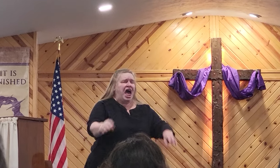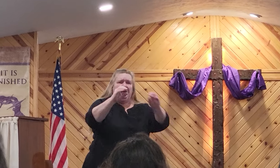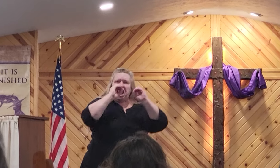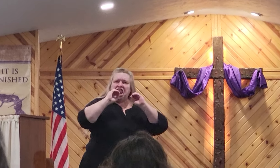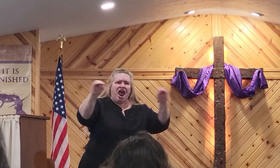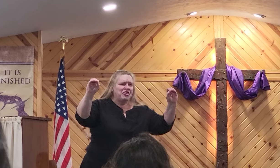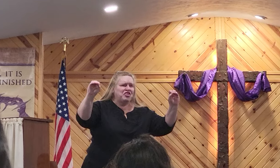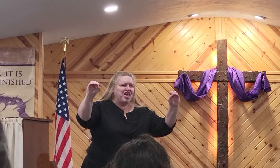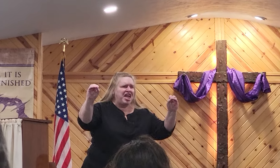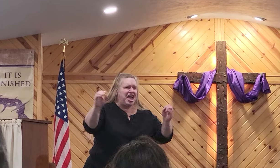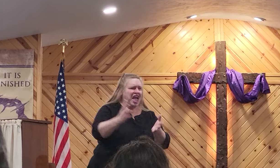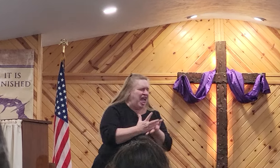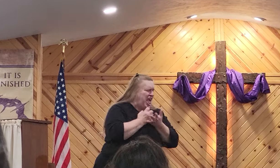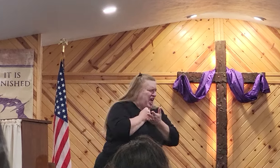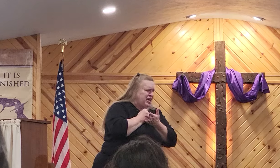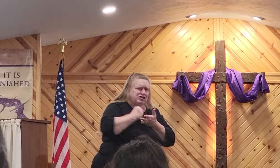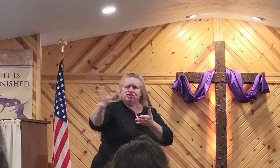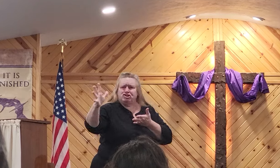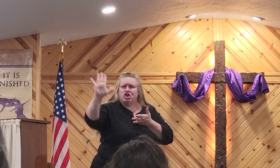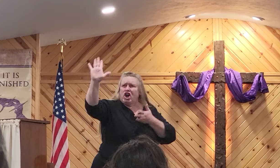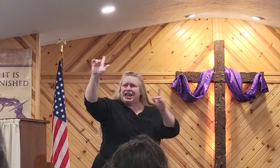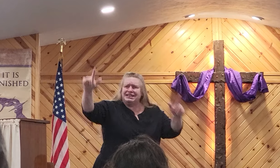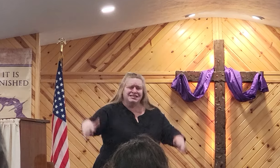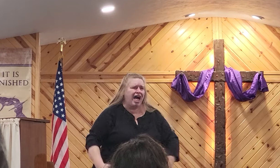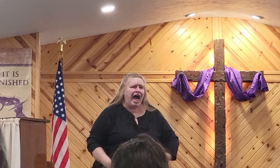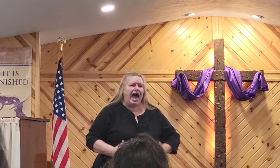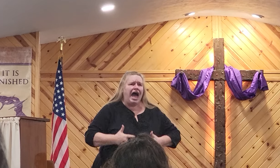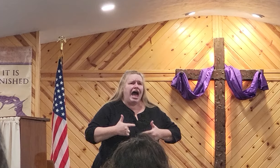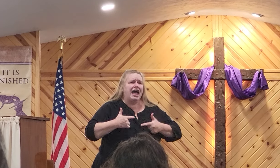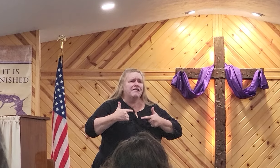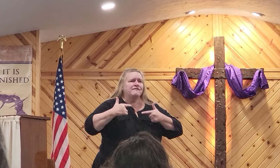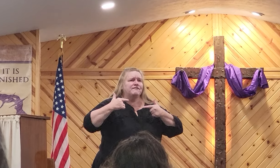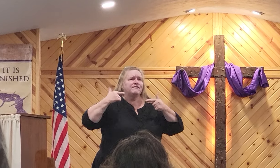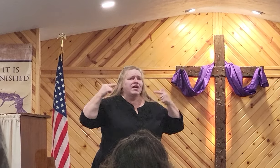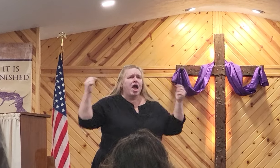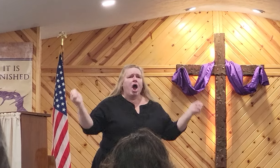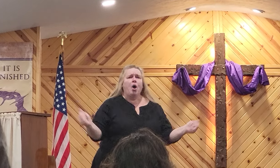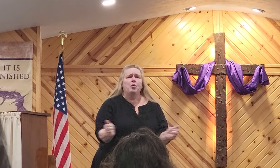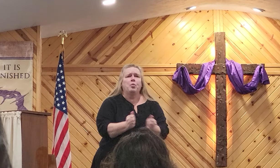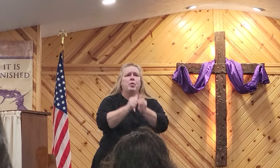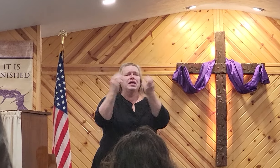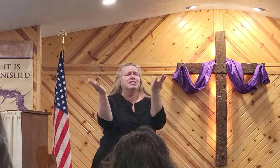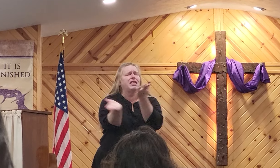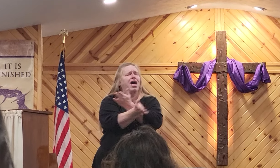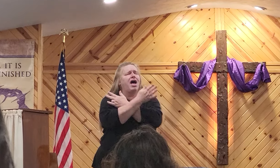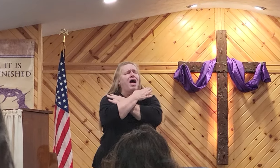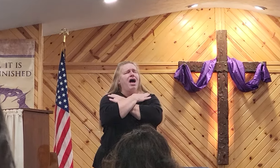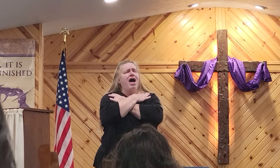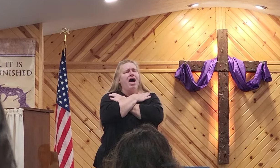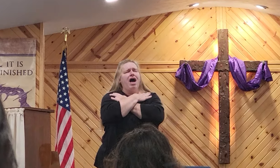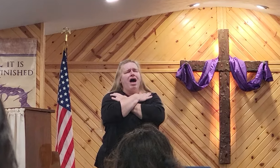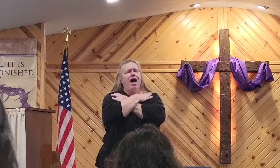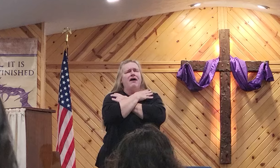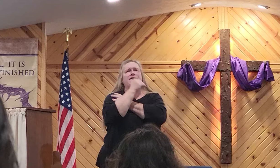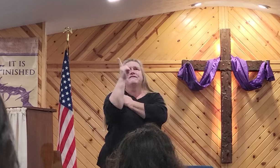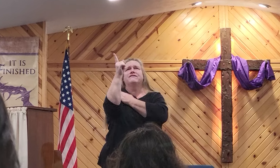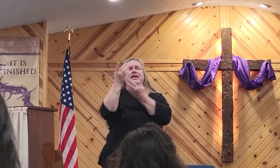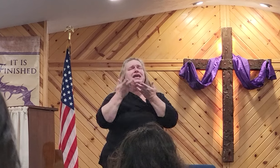Love he took his life with love